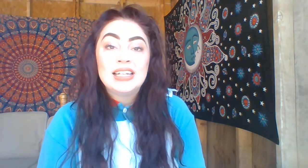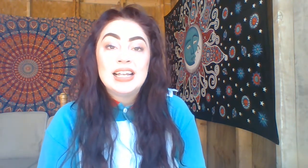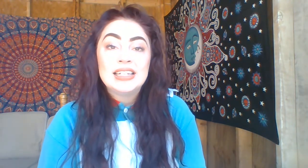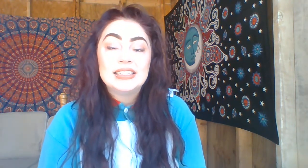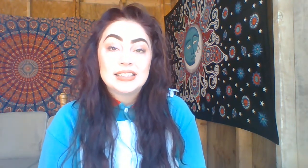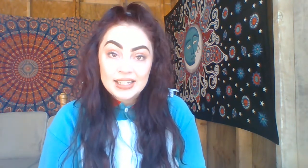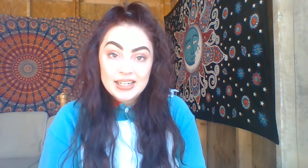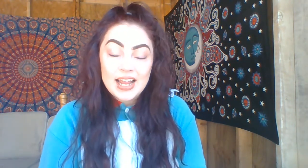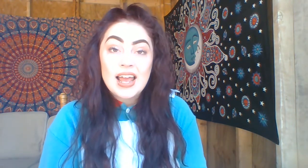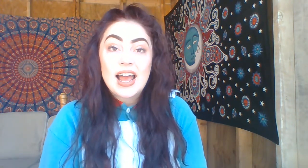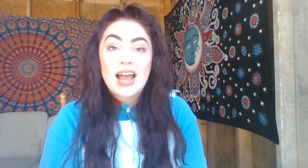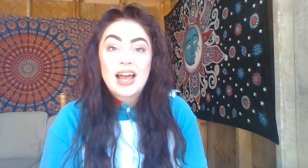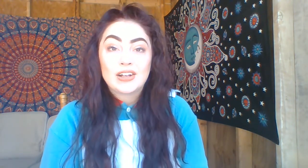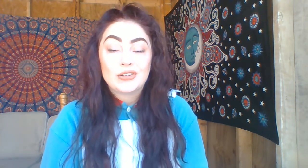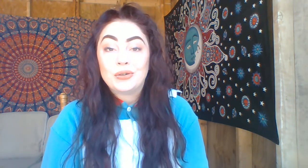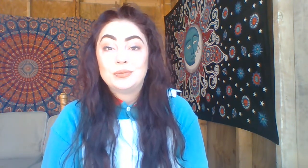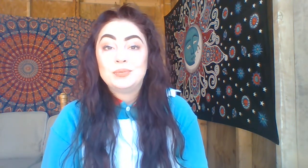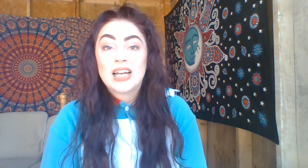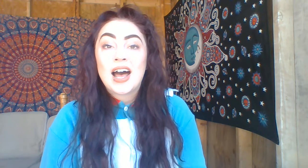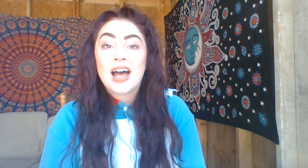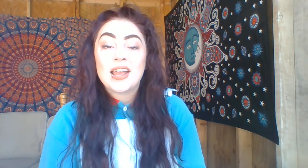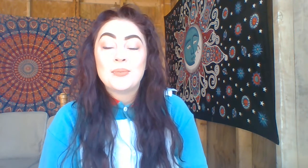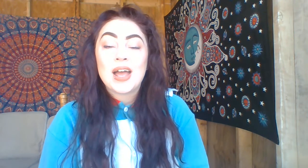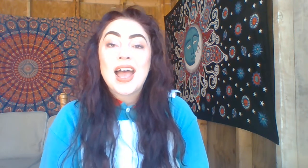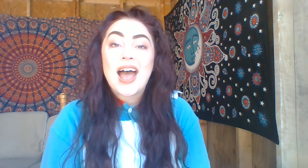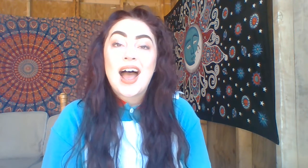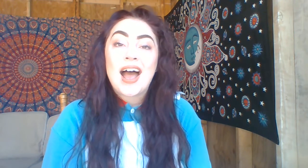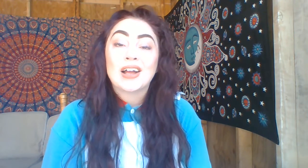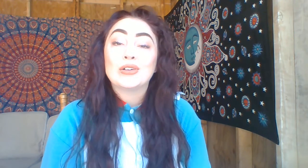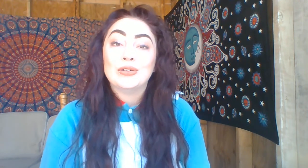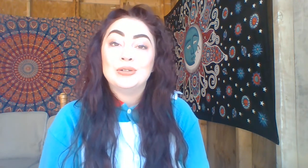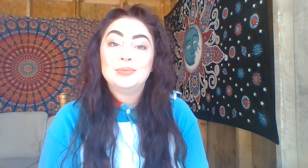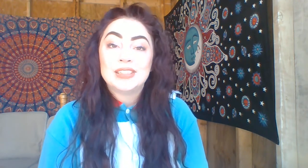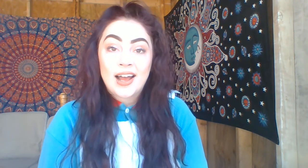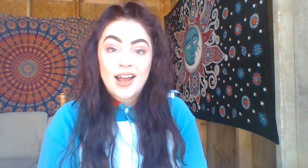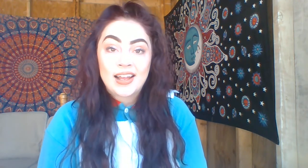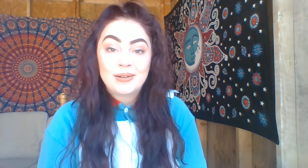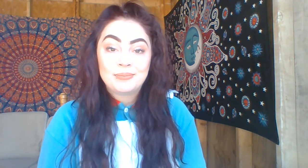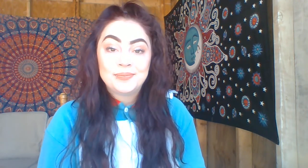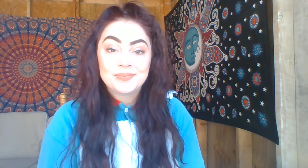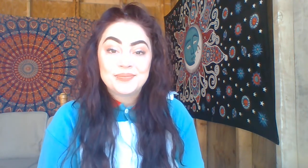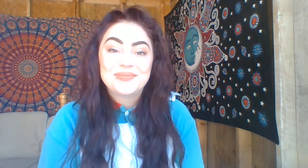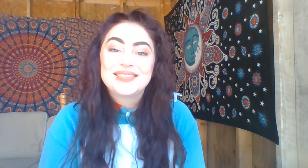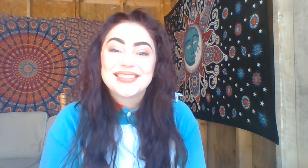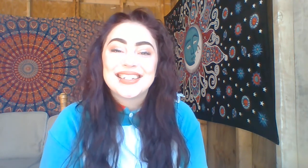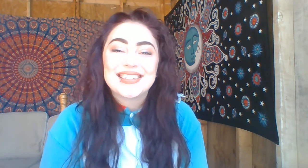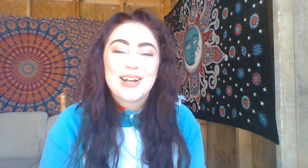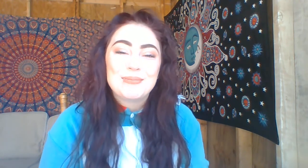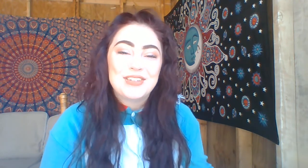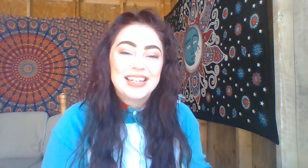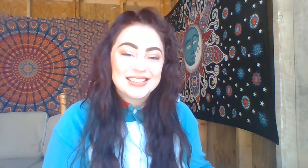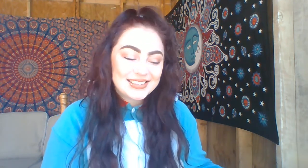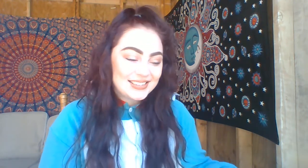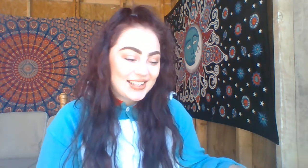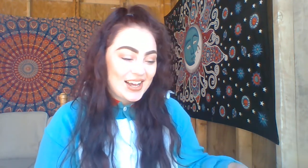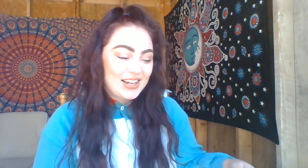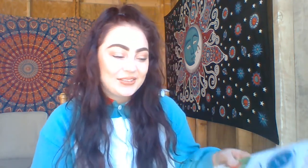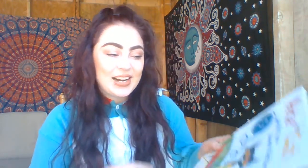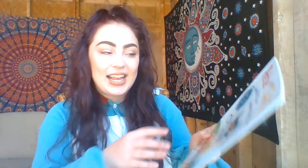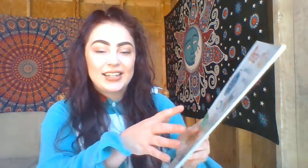listen, at group time at group time. Good job, friends. All right.